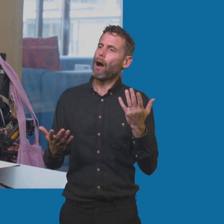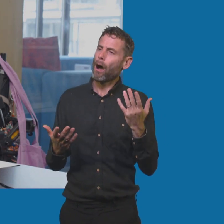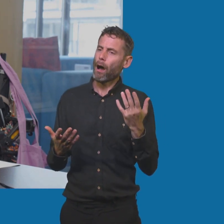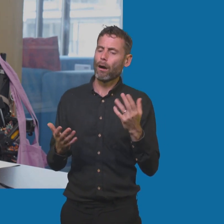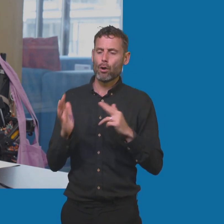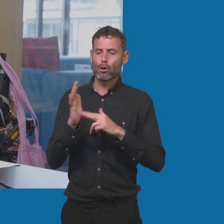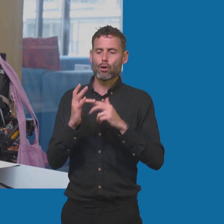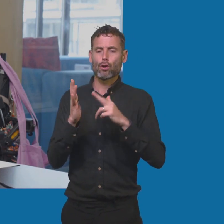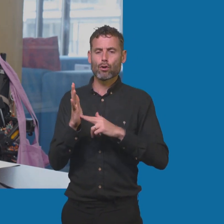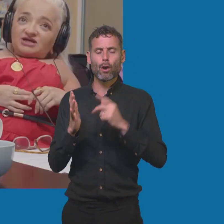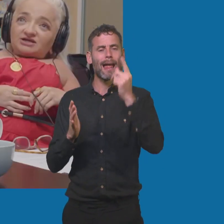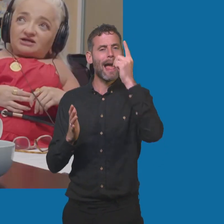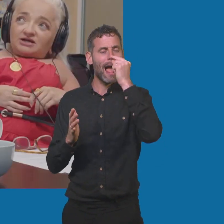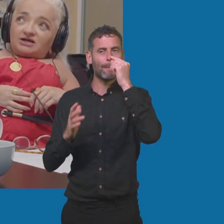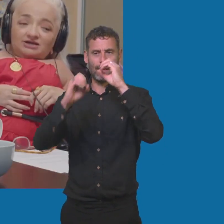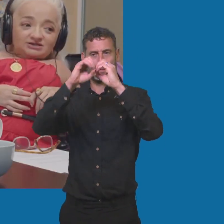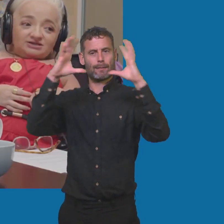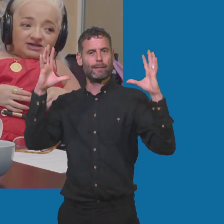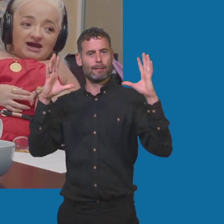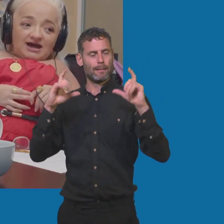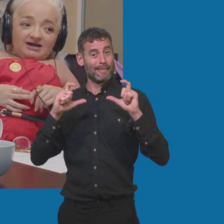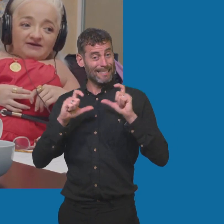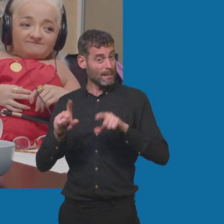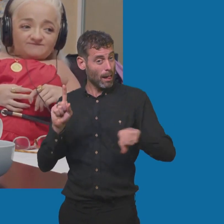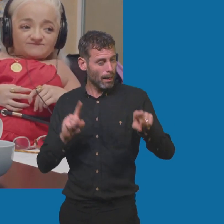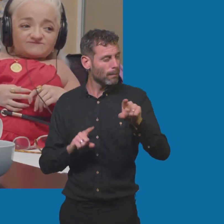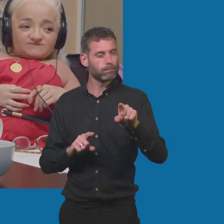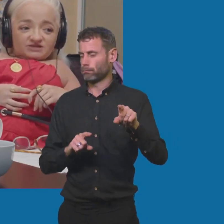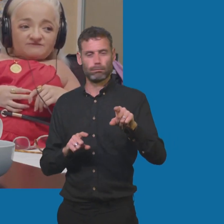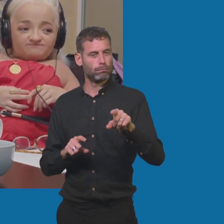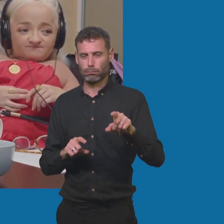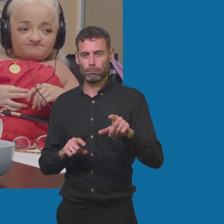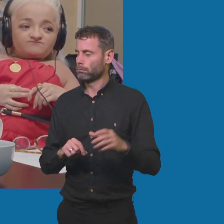approach when watching it. No, I know what you mean. I did speak about this in The Guardian,